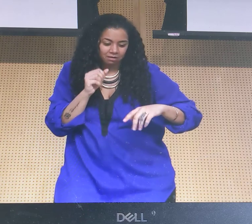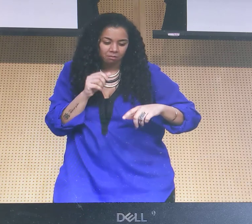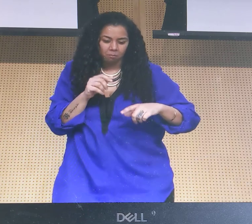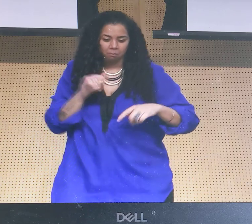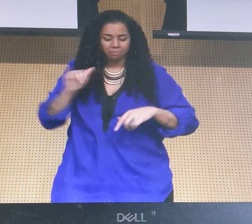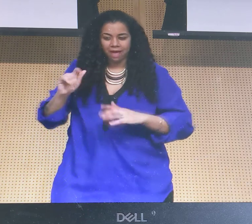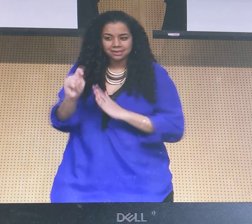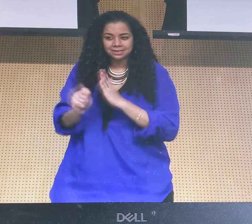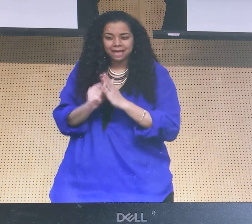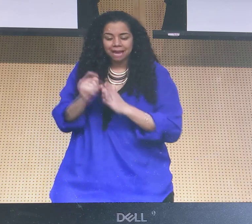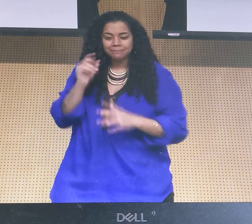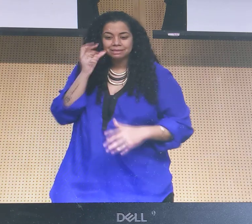amazing.